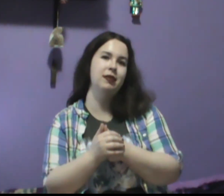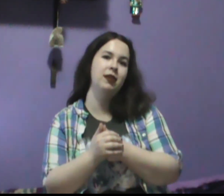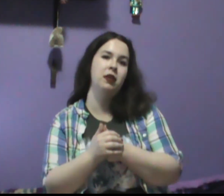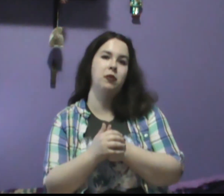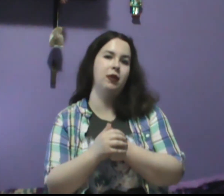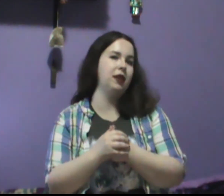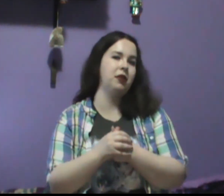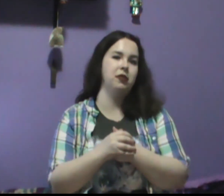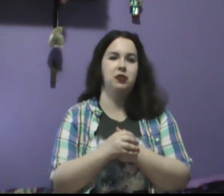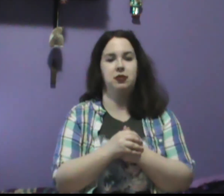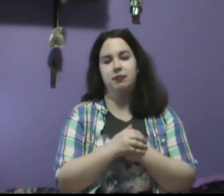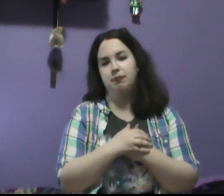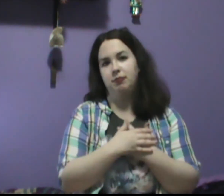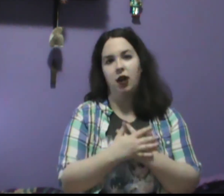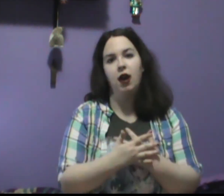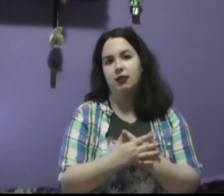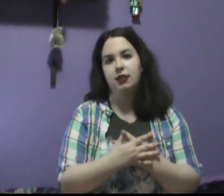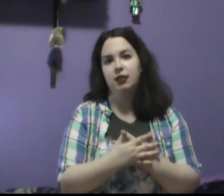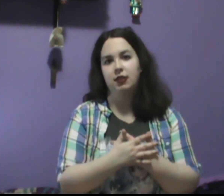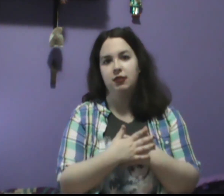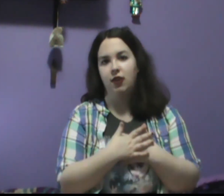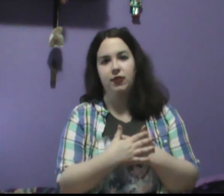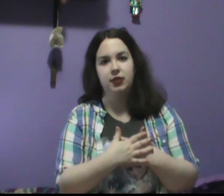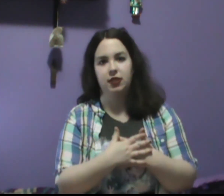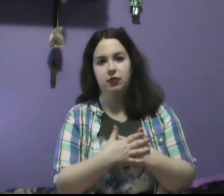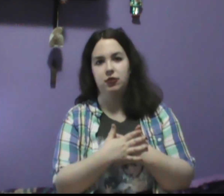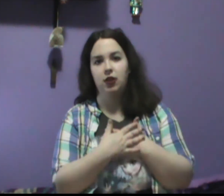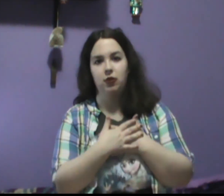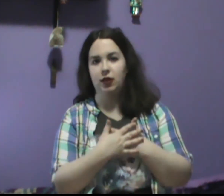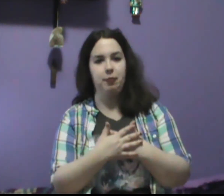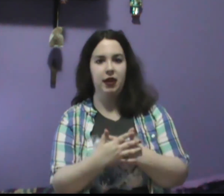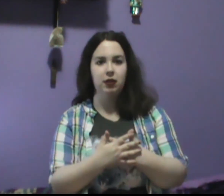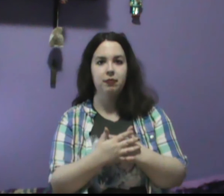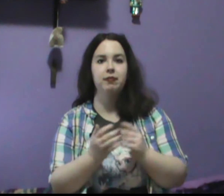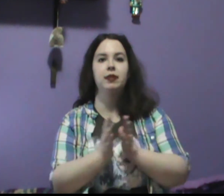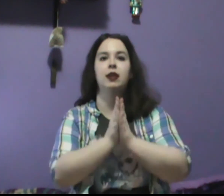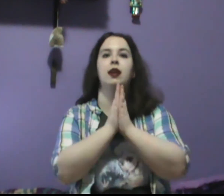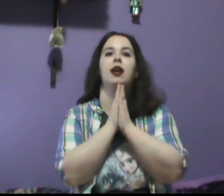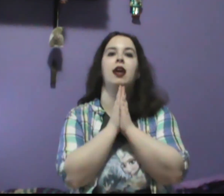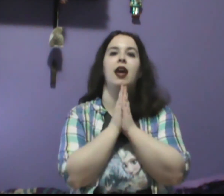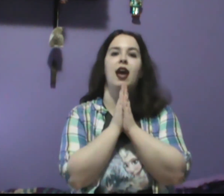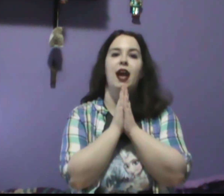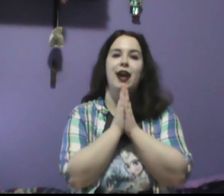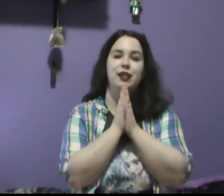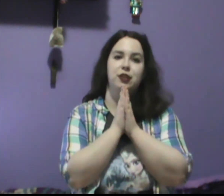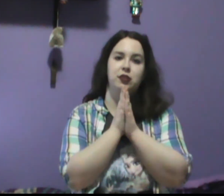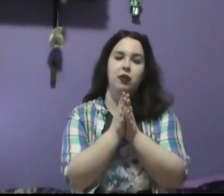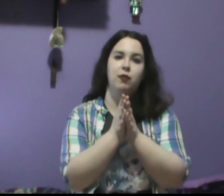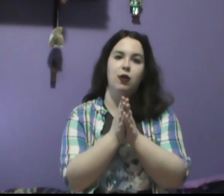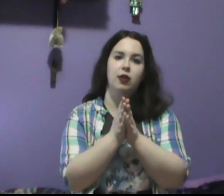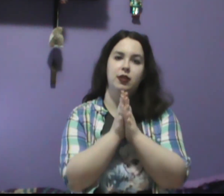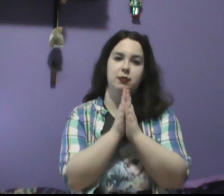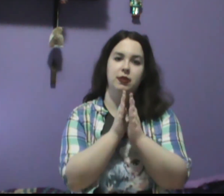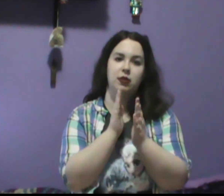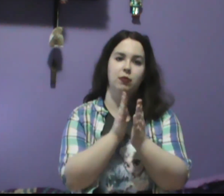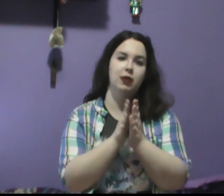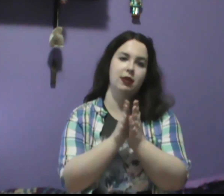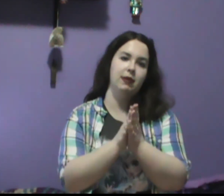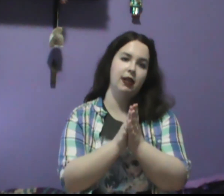when they could have just talked and solved the solution a whole lot better. And just overall this was a really really